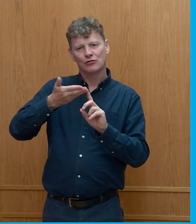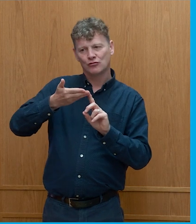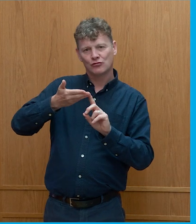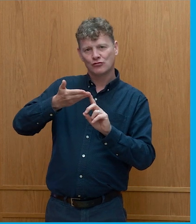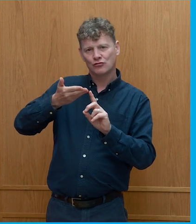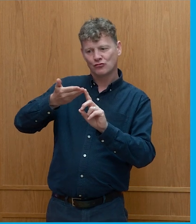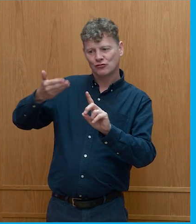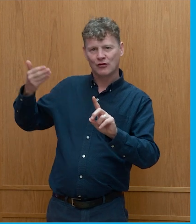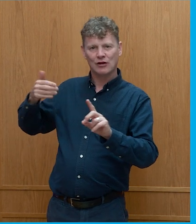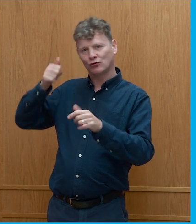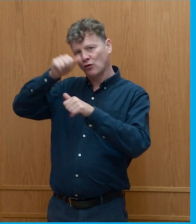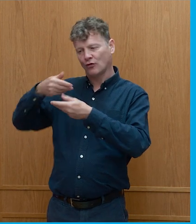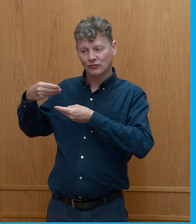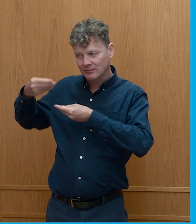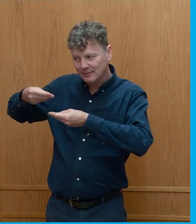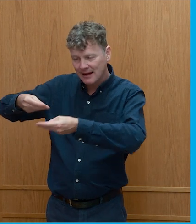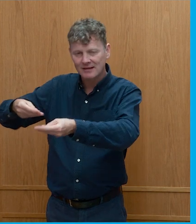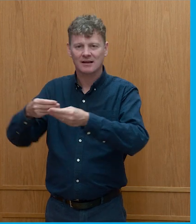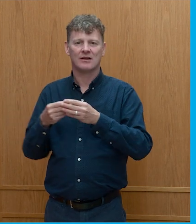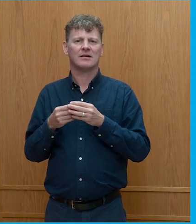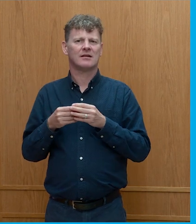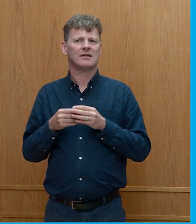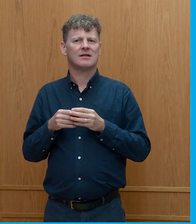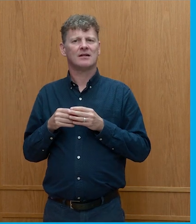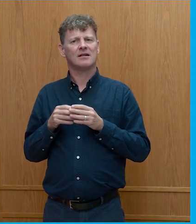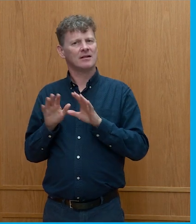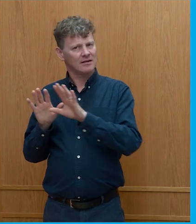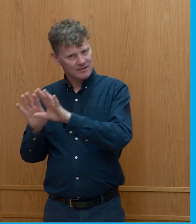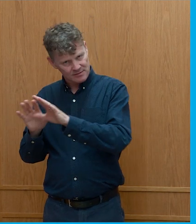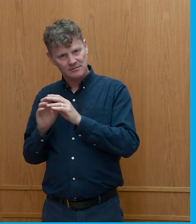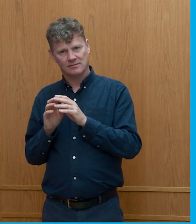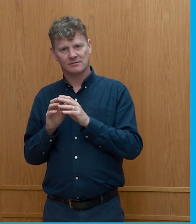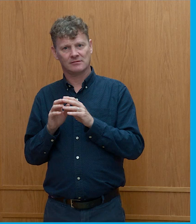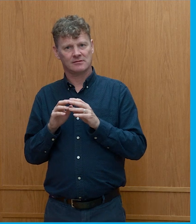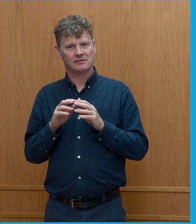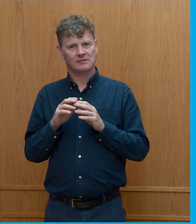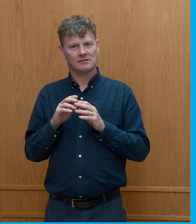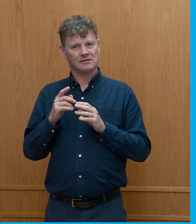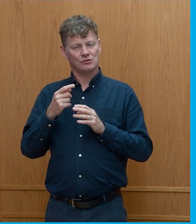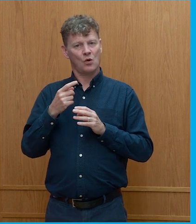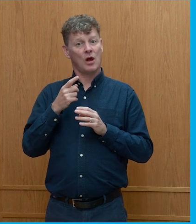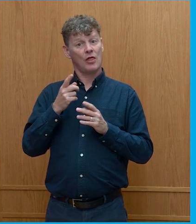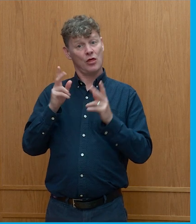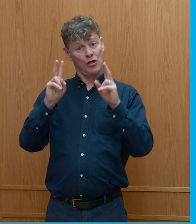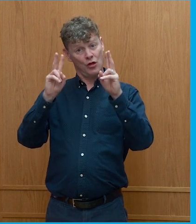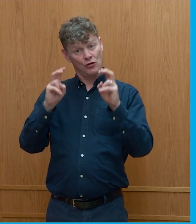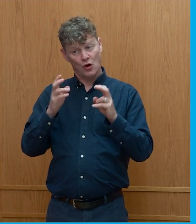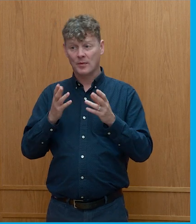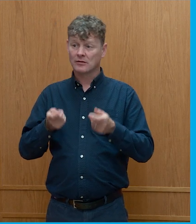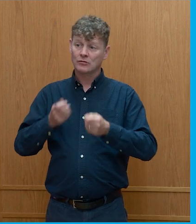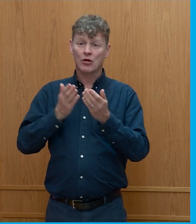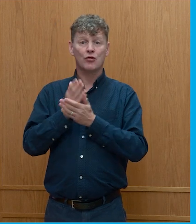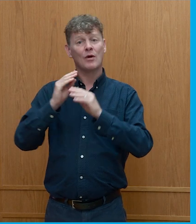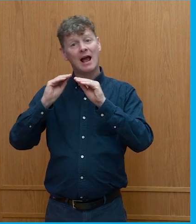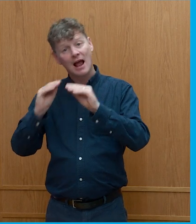is then passed down i think education is incredibly important i like the topics that have been brought up through education and the